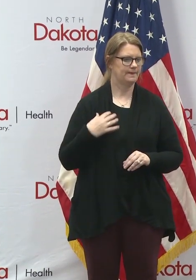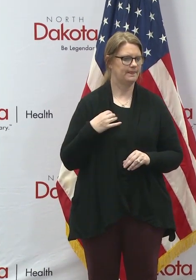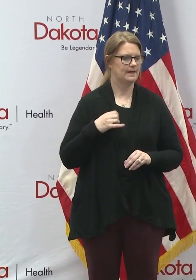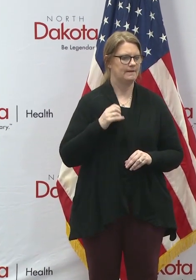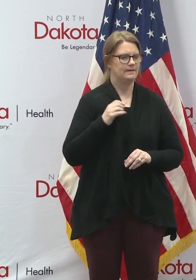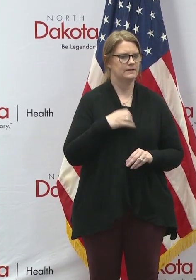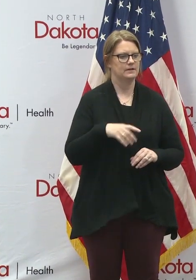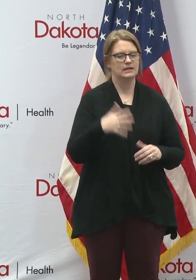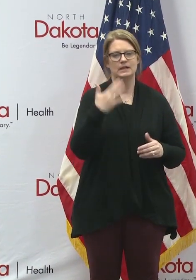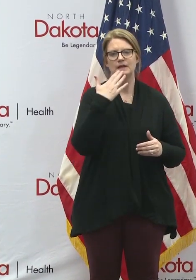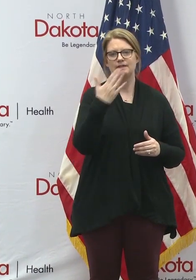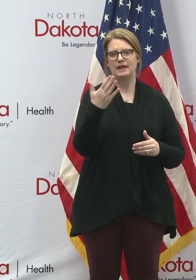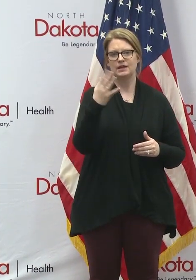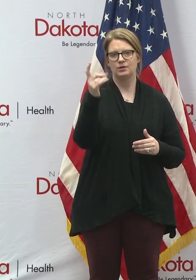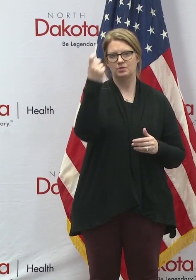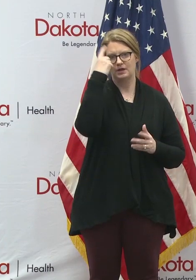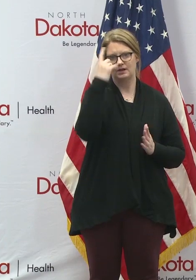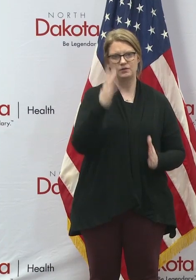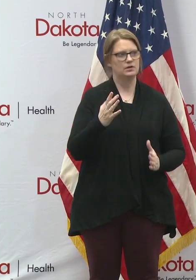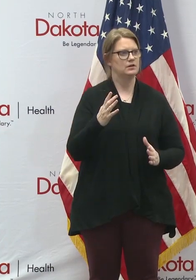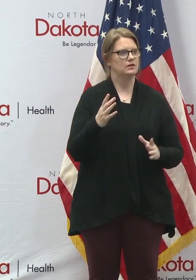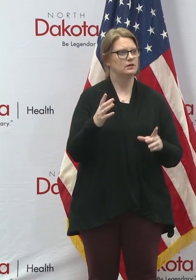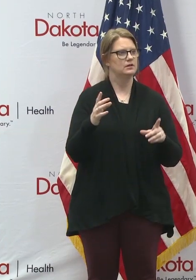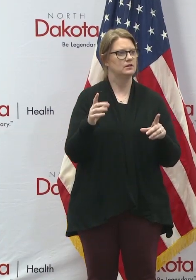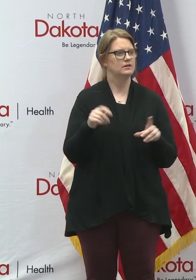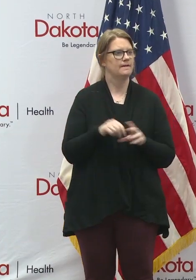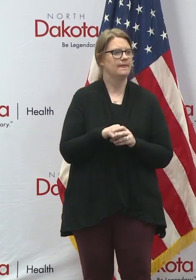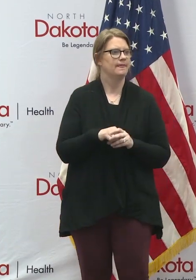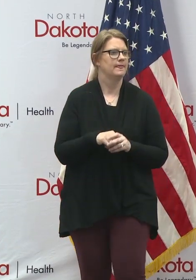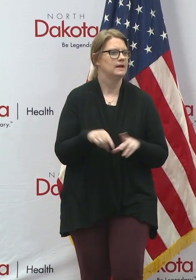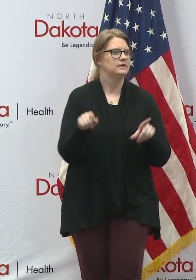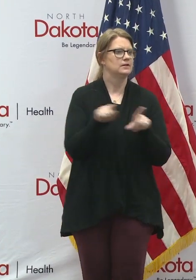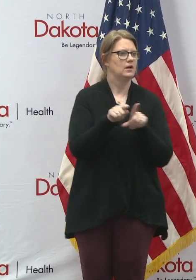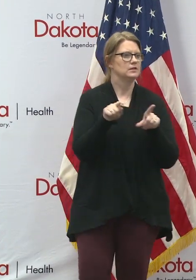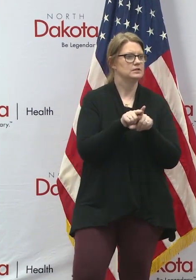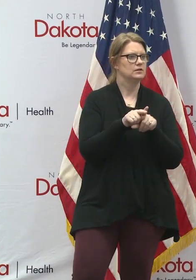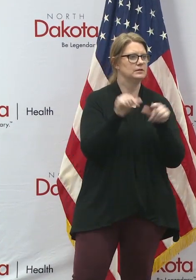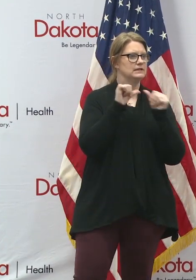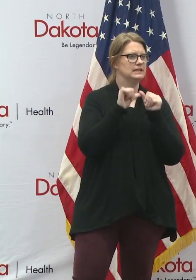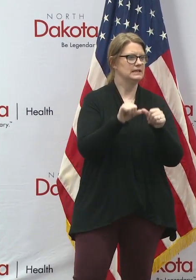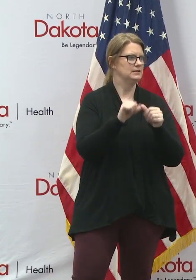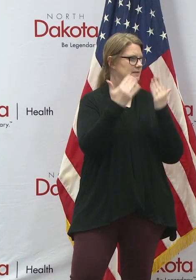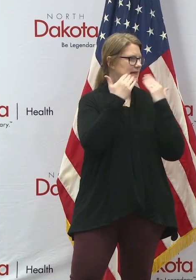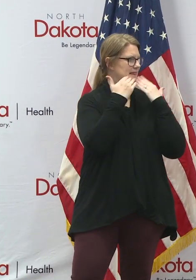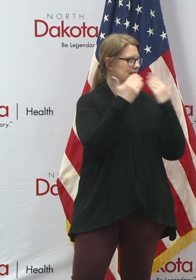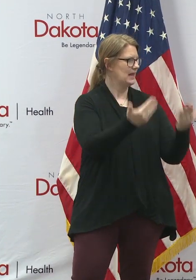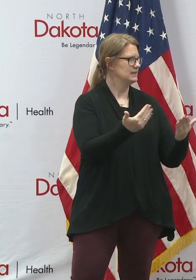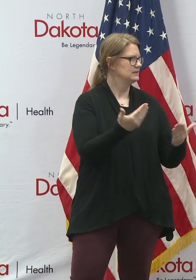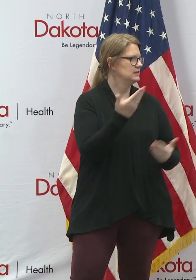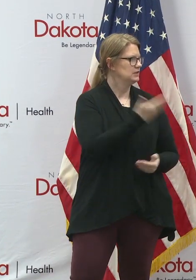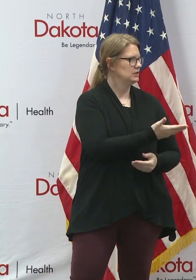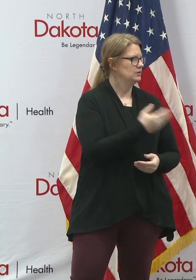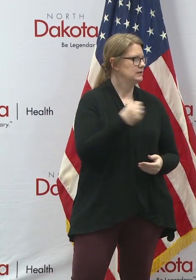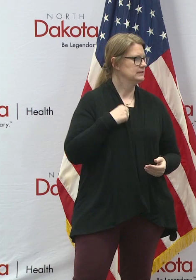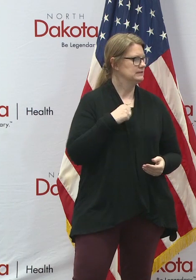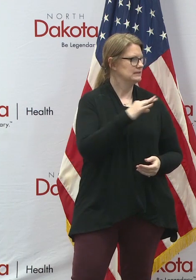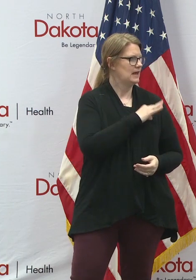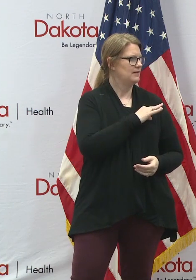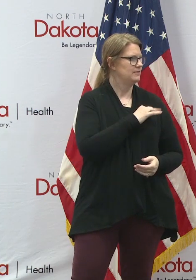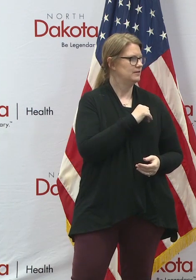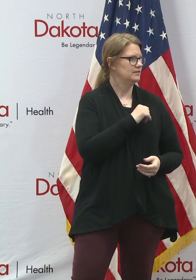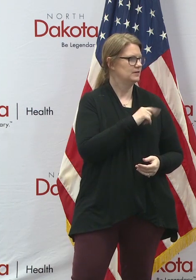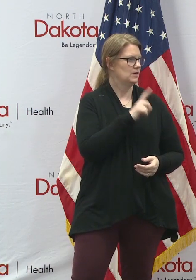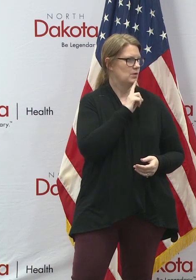Thank you, Governor. I also want to echo my thanks to you and your staff, who have been